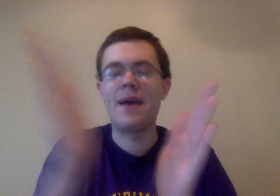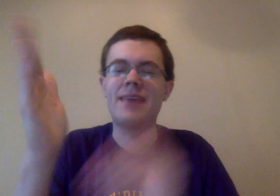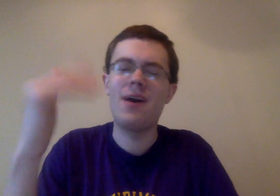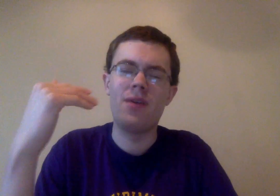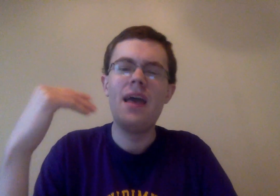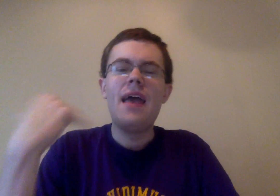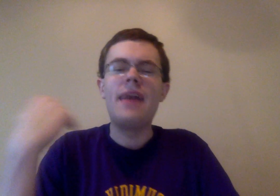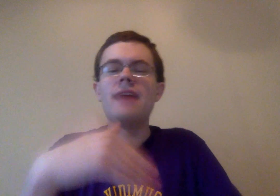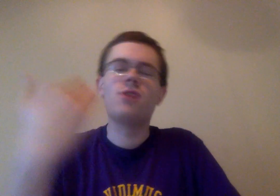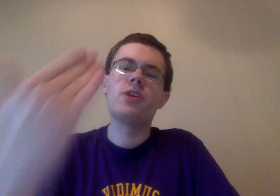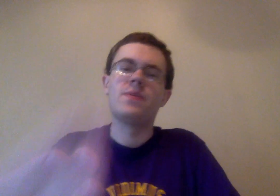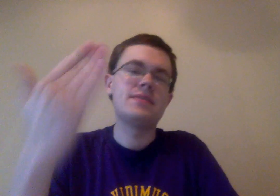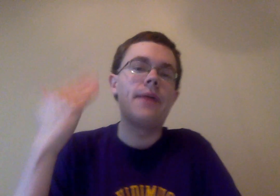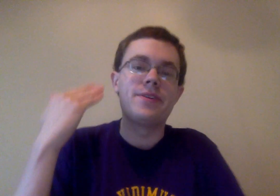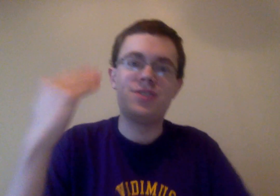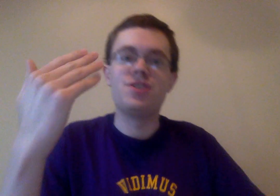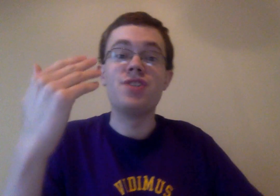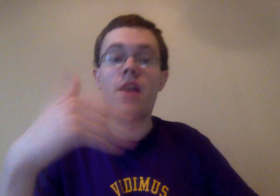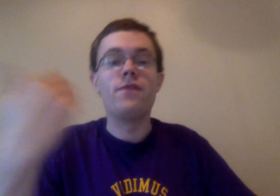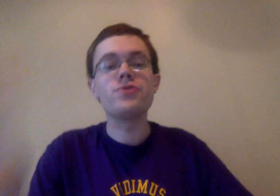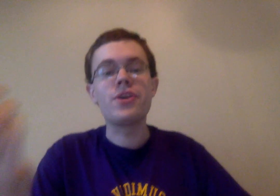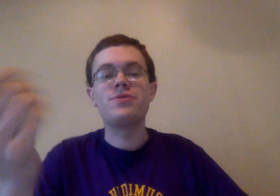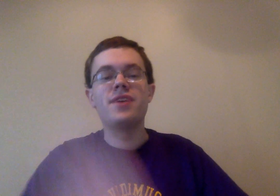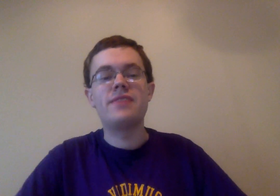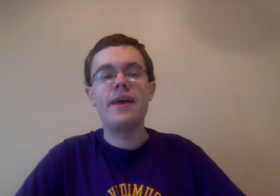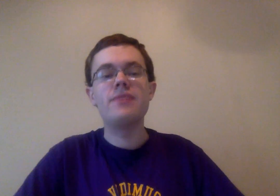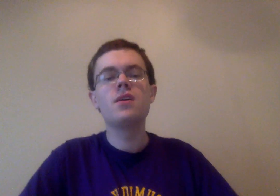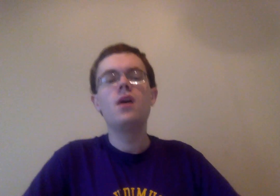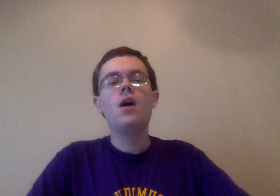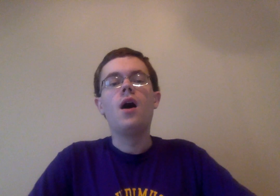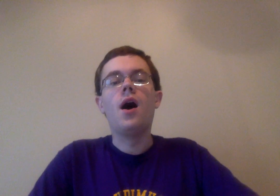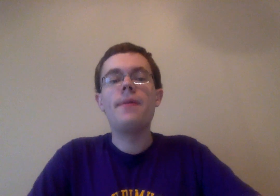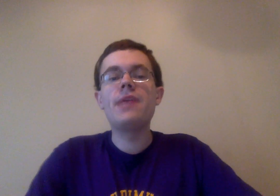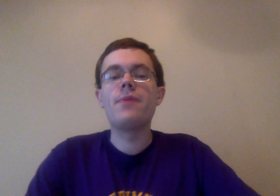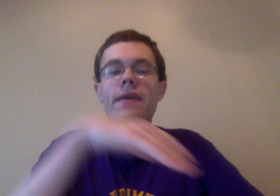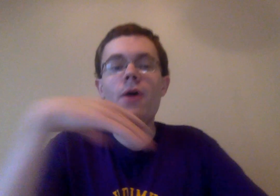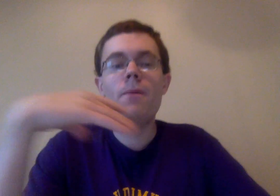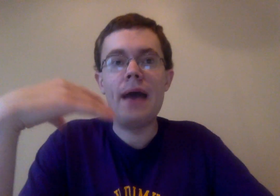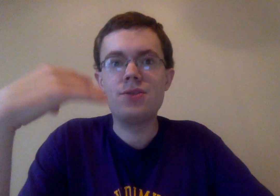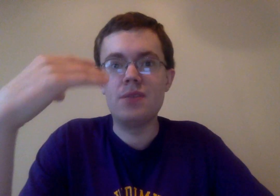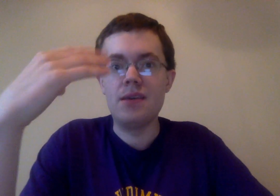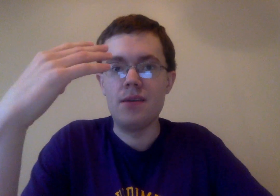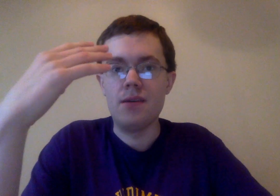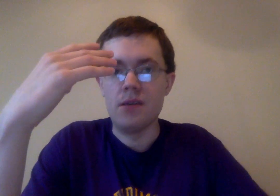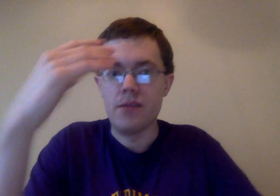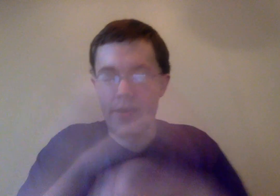back down, and as had already been established, she's not at full strength when she does that. Uh, but anyway, they go back to the, like,